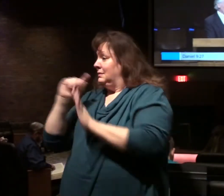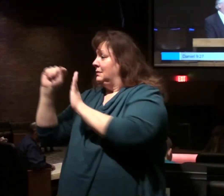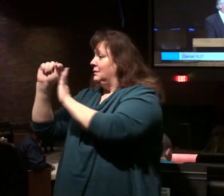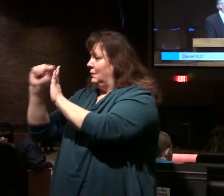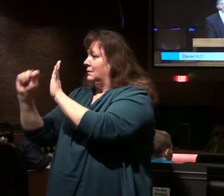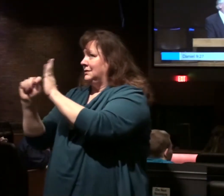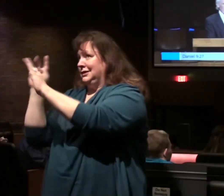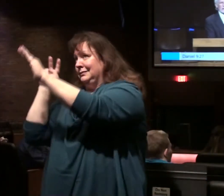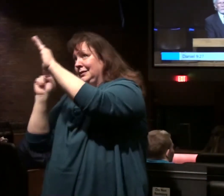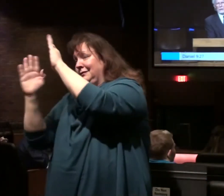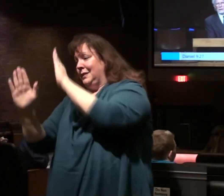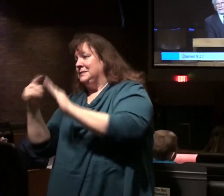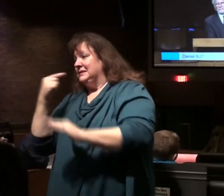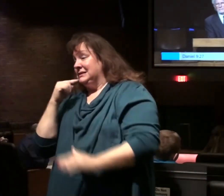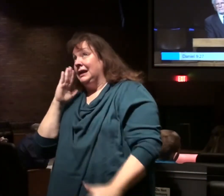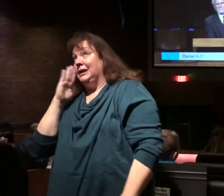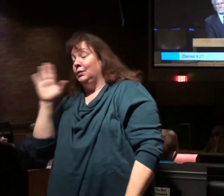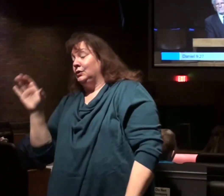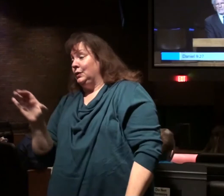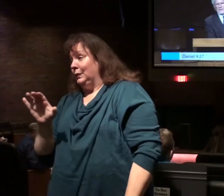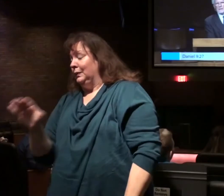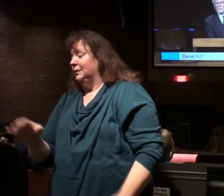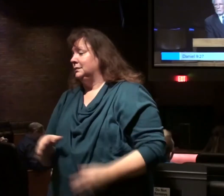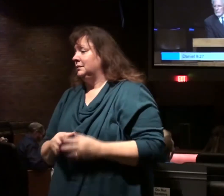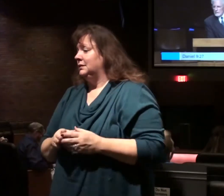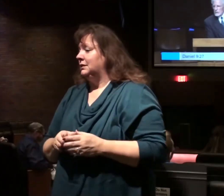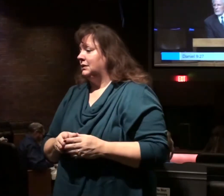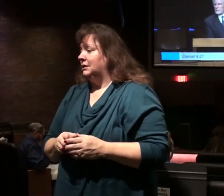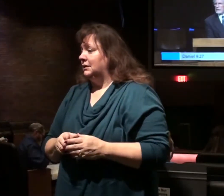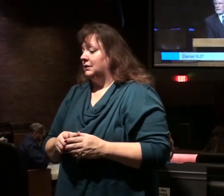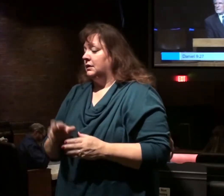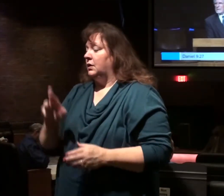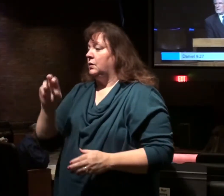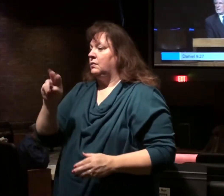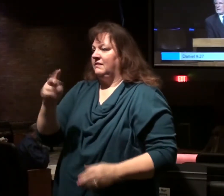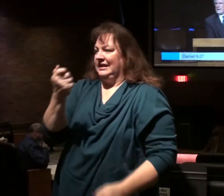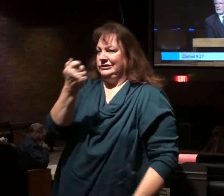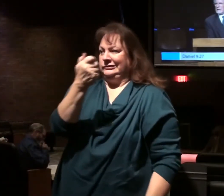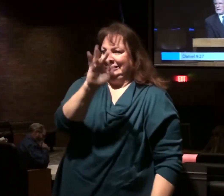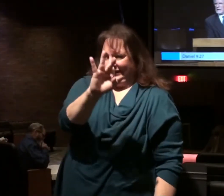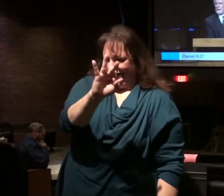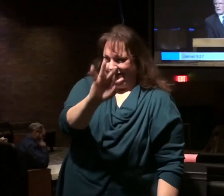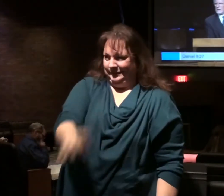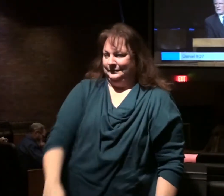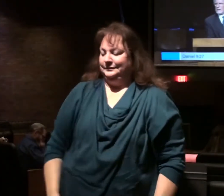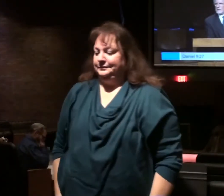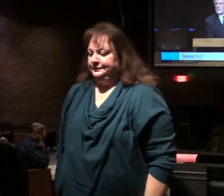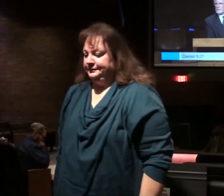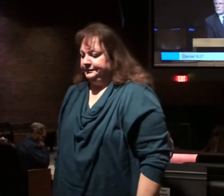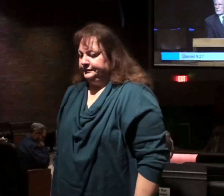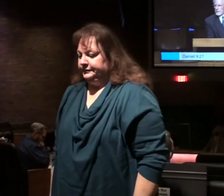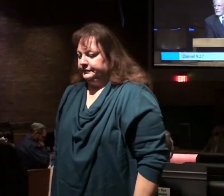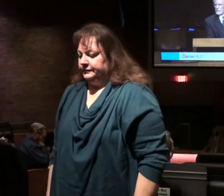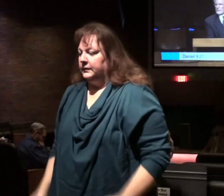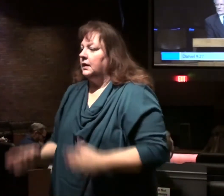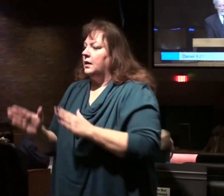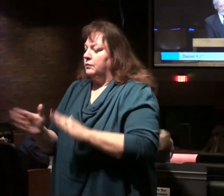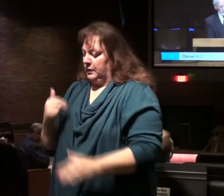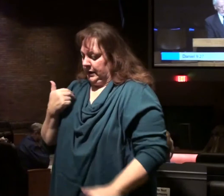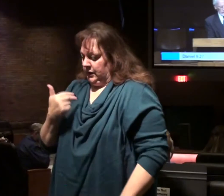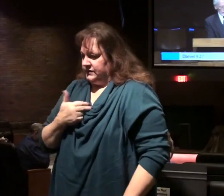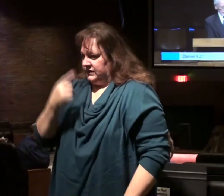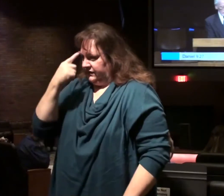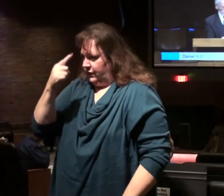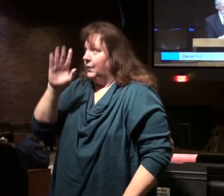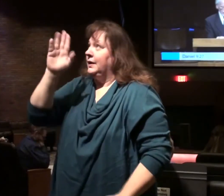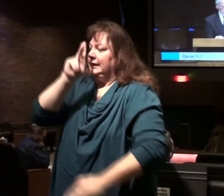prophets said he would. We'll see in chapter 19. Which prepares us then